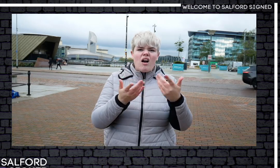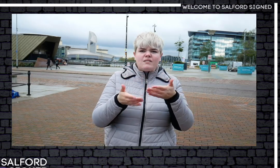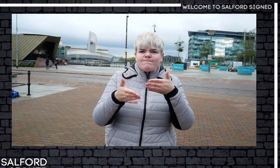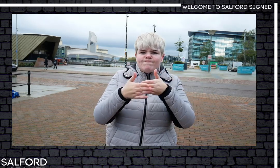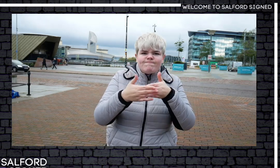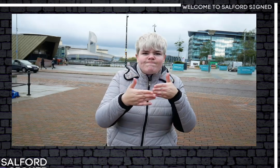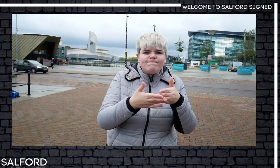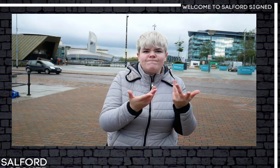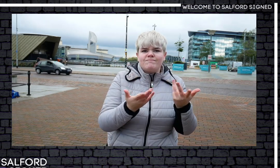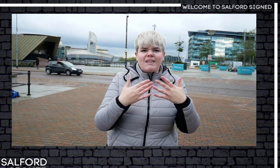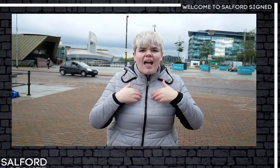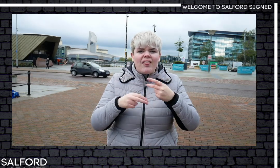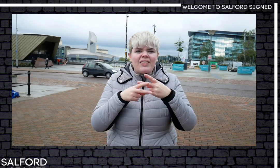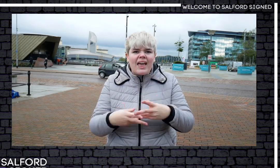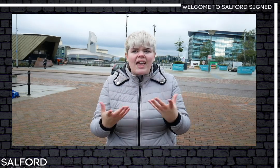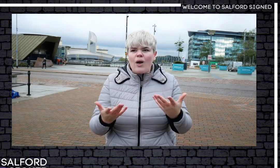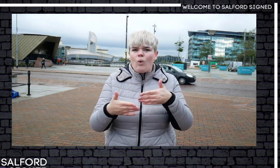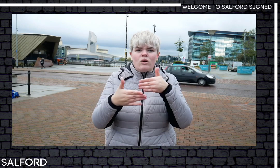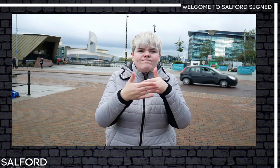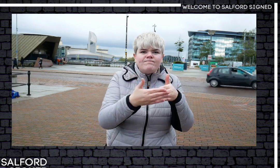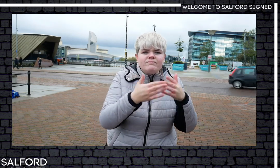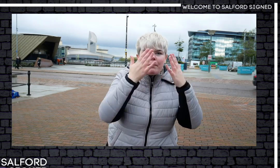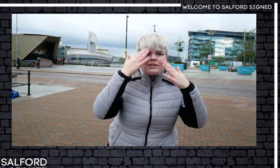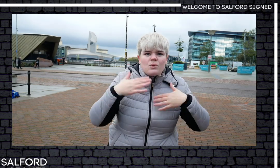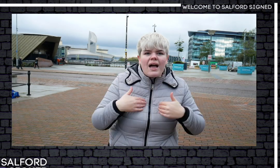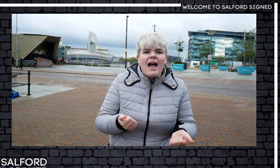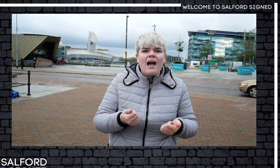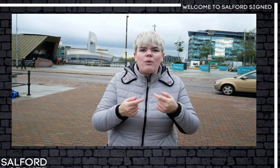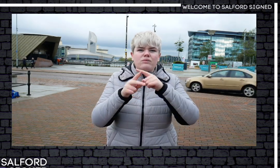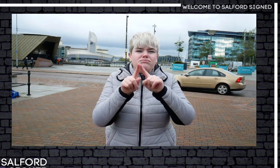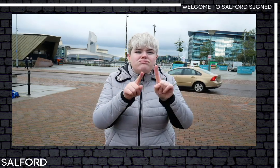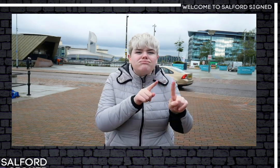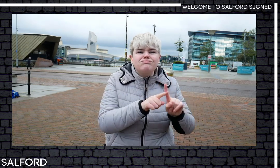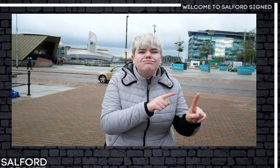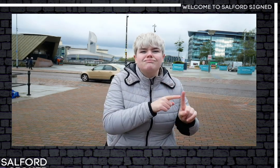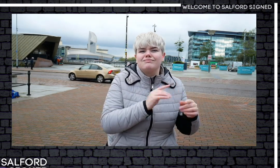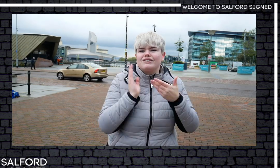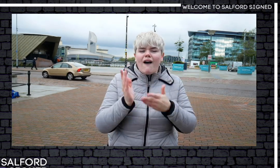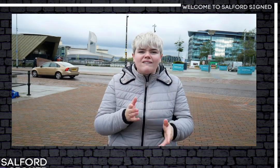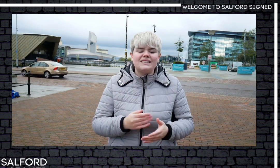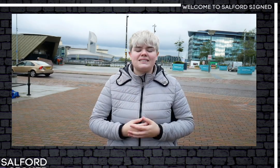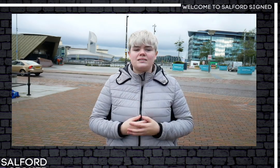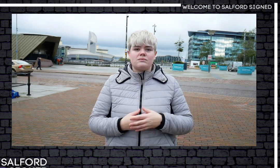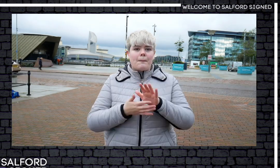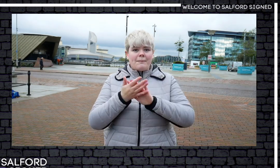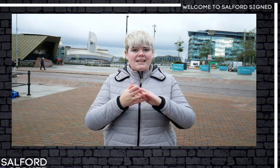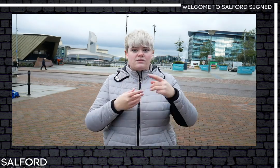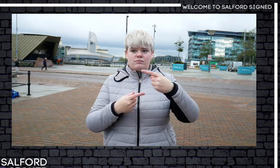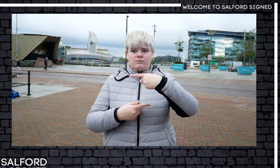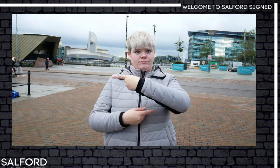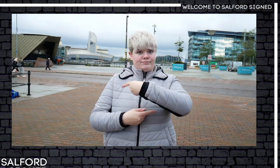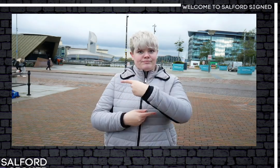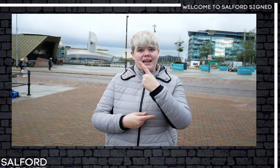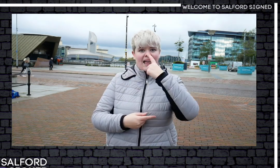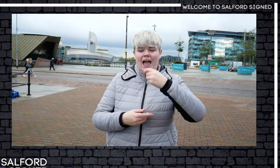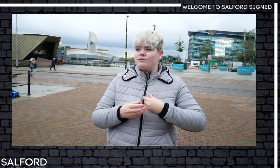-being in Salford. If you're facing barriers to health care, mental health and so many other things,